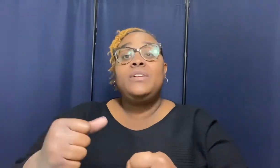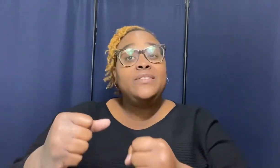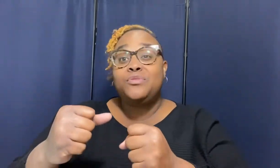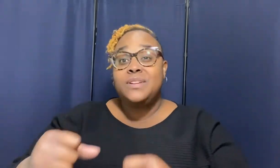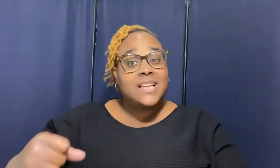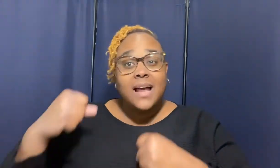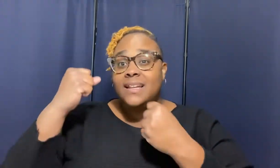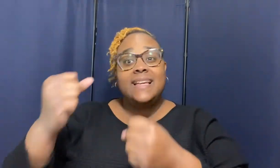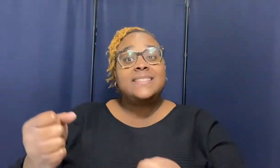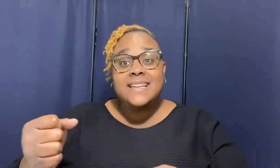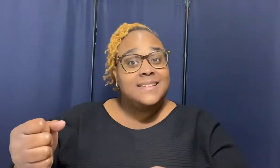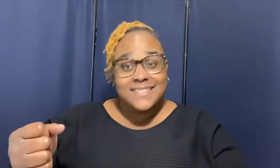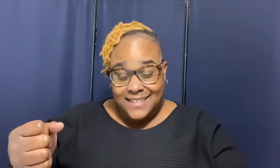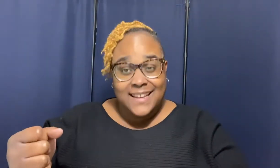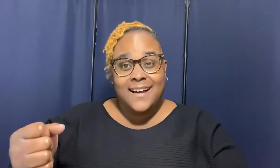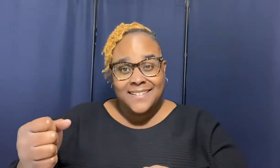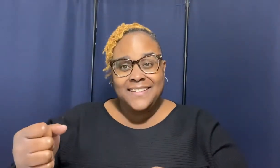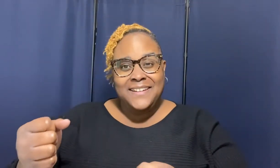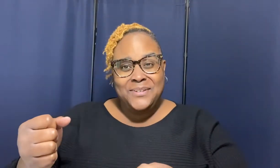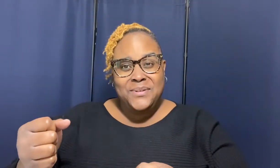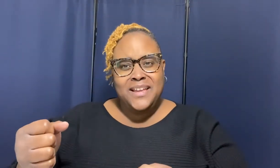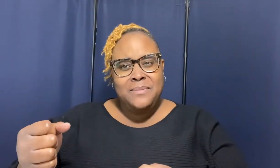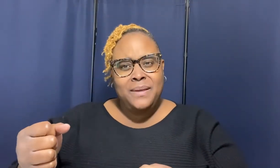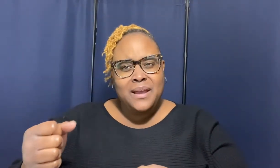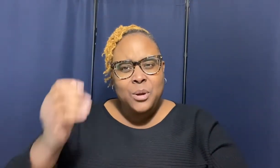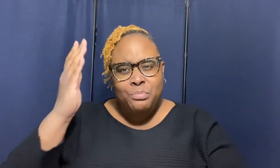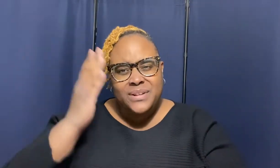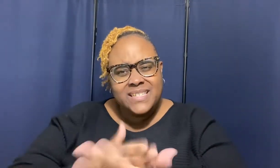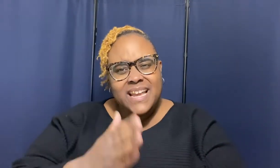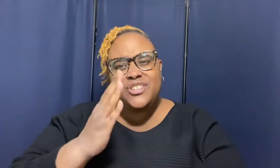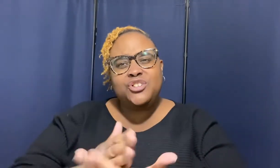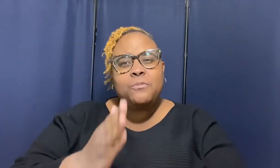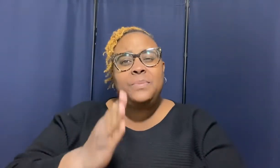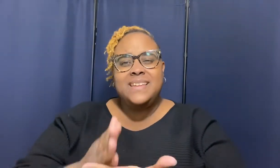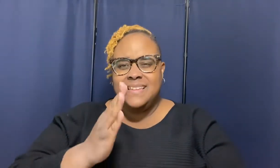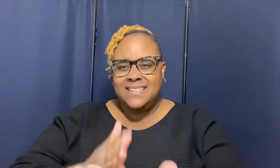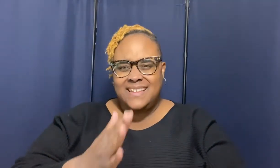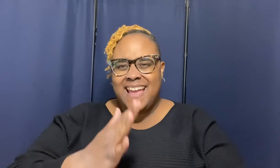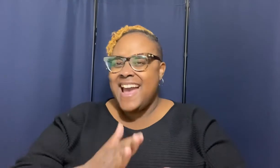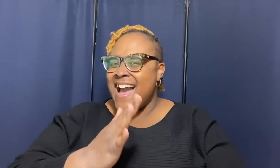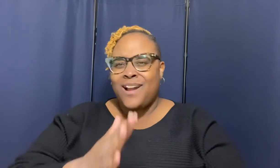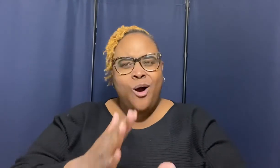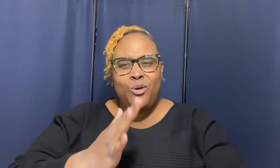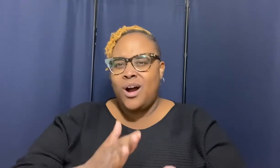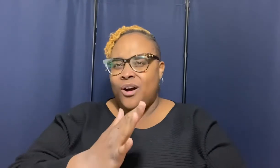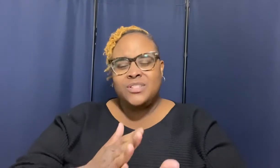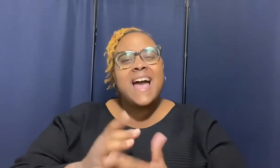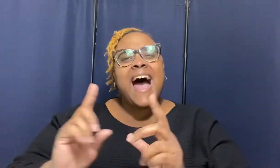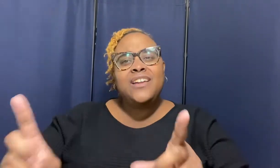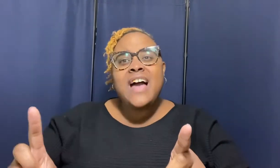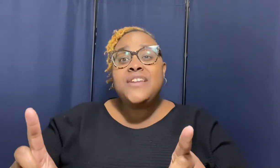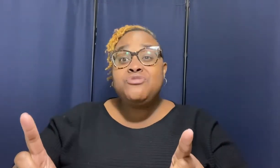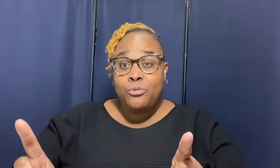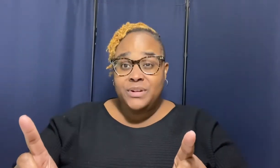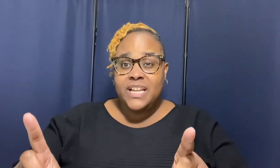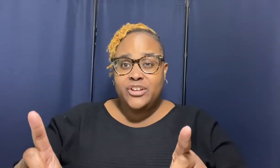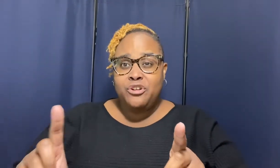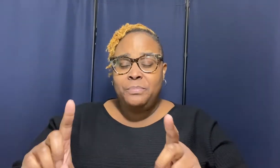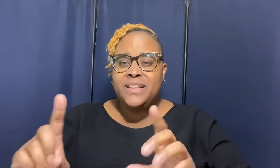get through this holiday season together do you hear me protect your peace at all costs how you how you gonna protect your peace